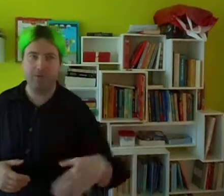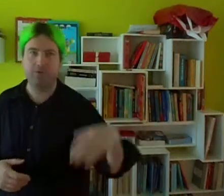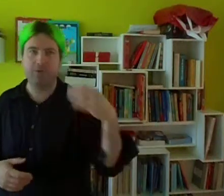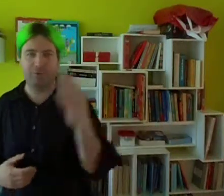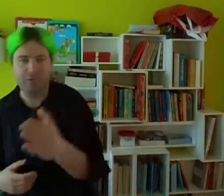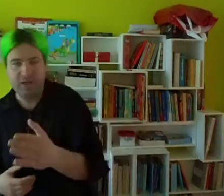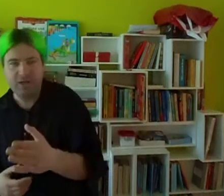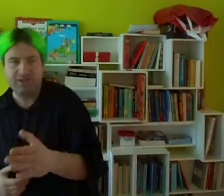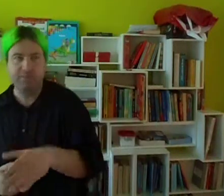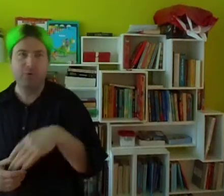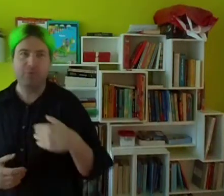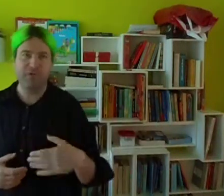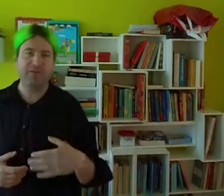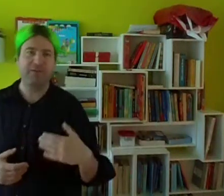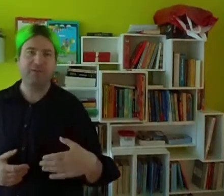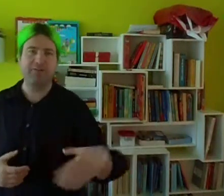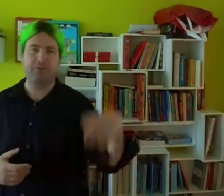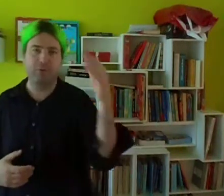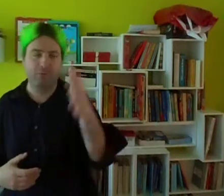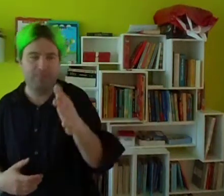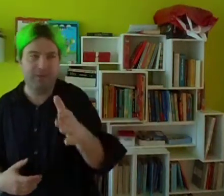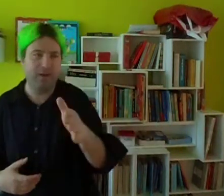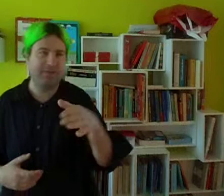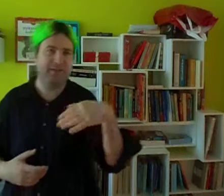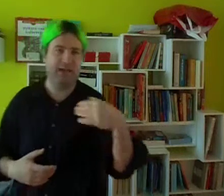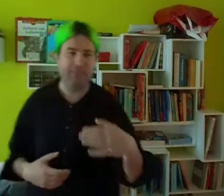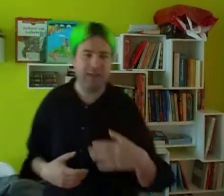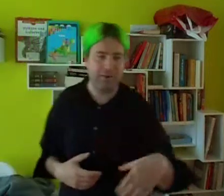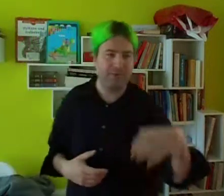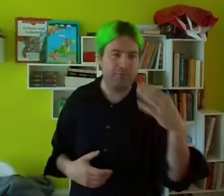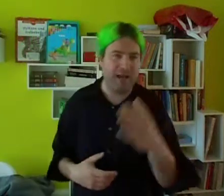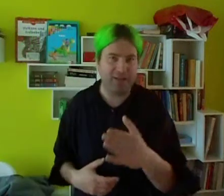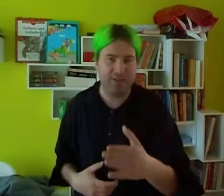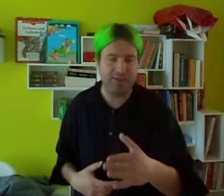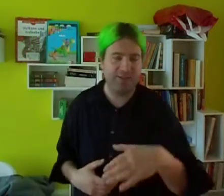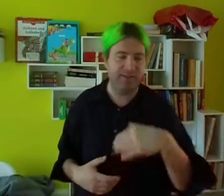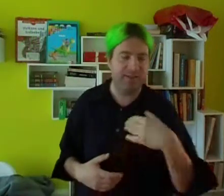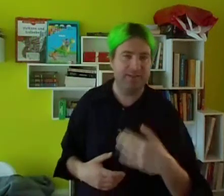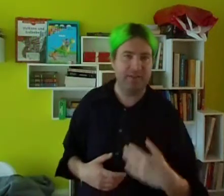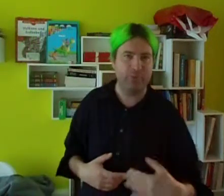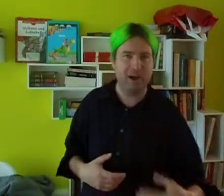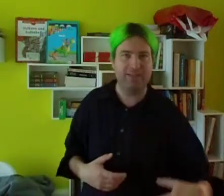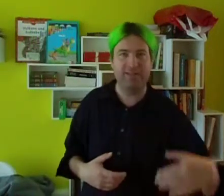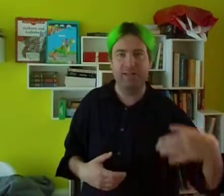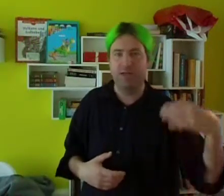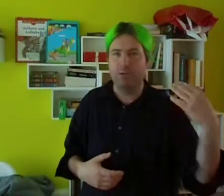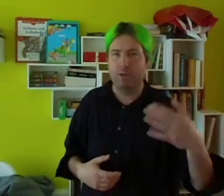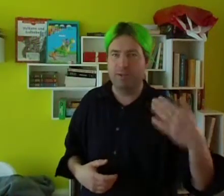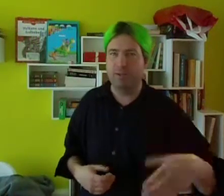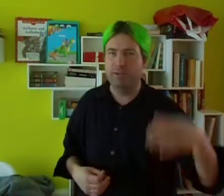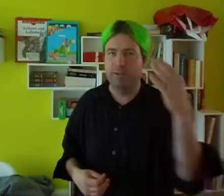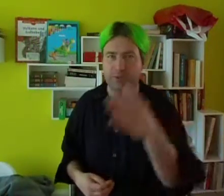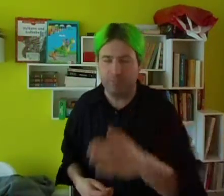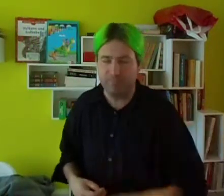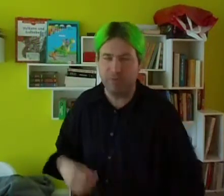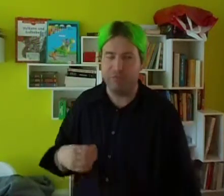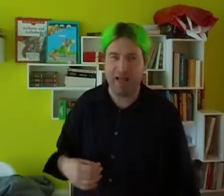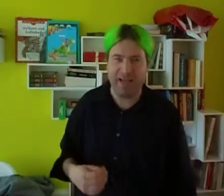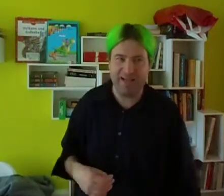groove So move and give us room Because a step in our direction just insinuates what you do Fly as